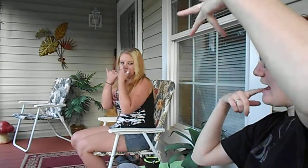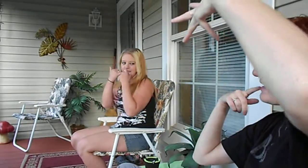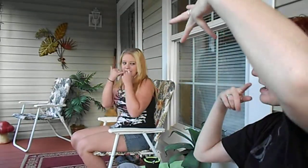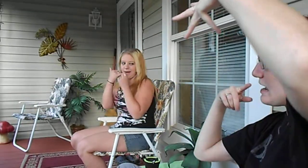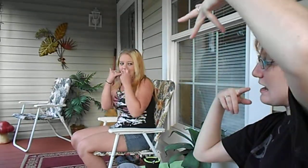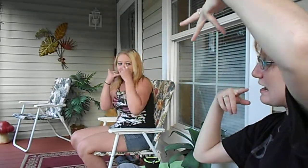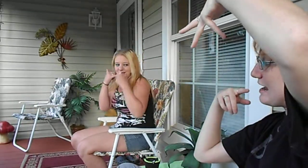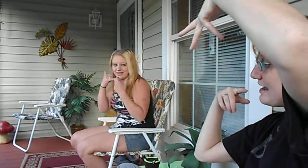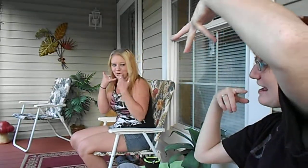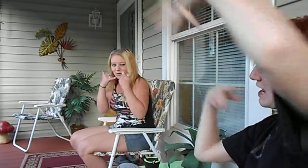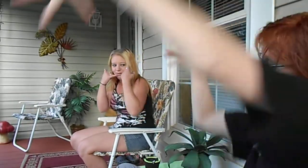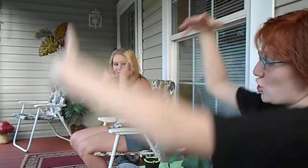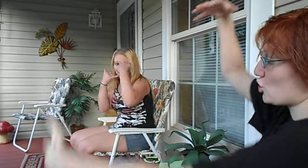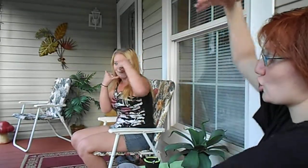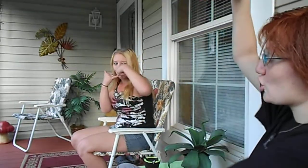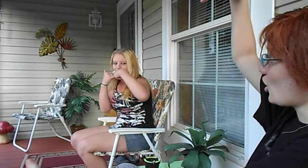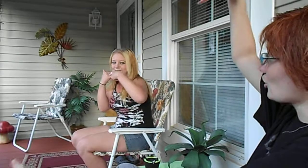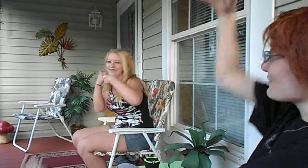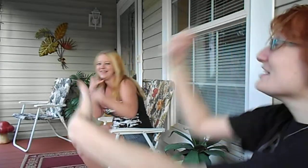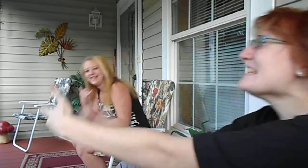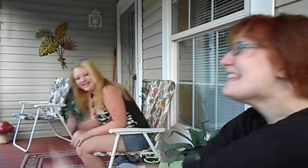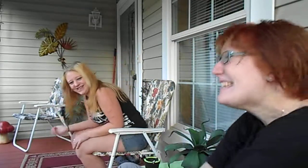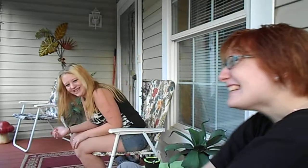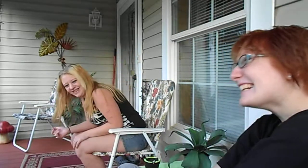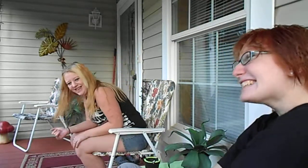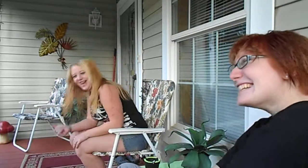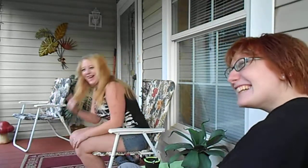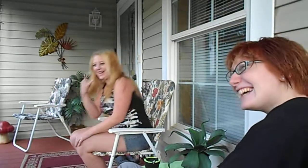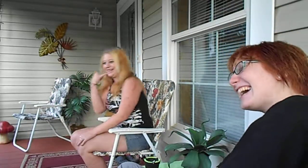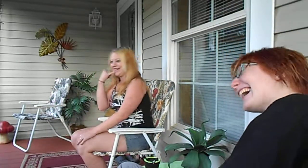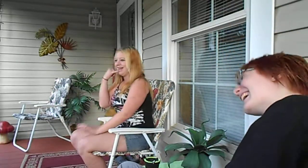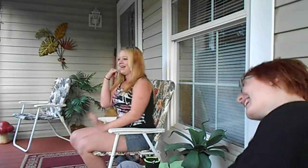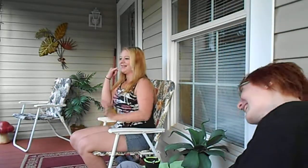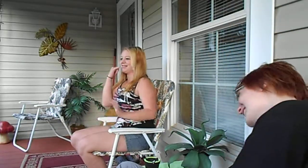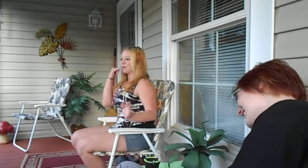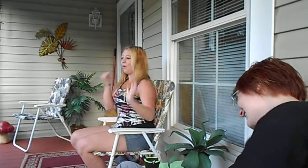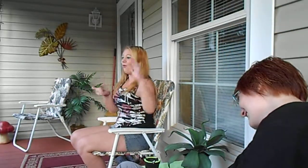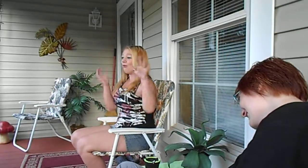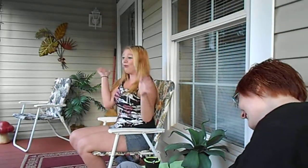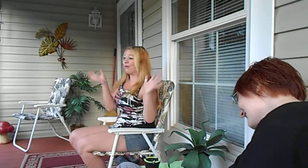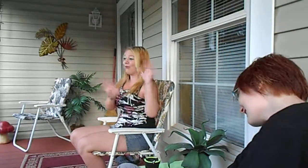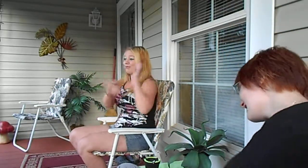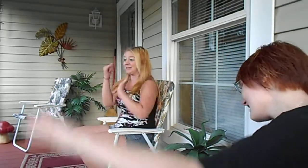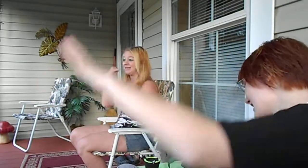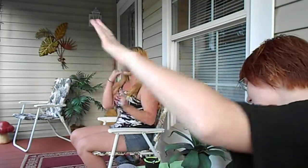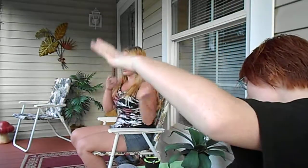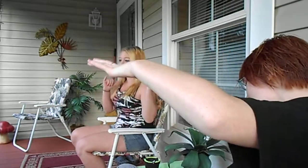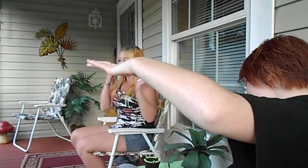Snorting with my eyeballs And then I'm hallucinating